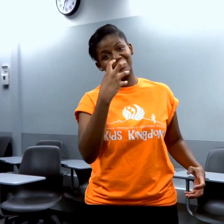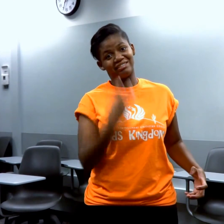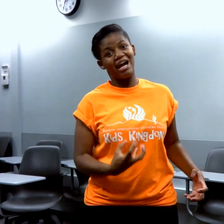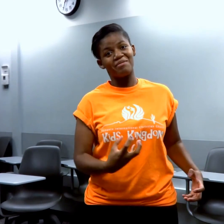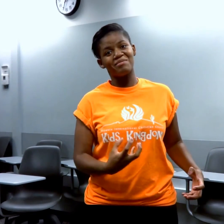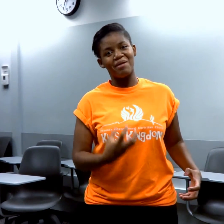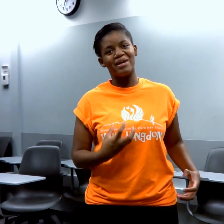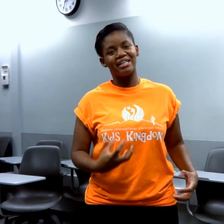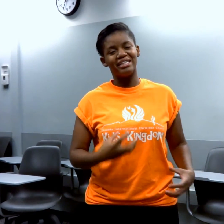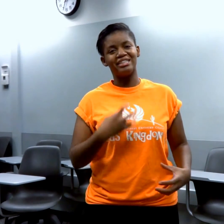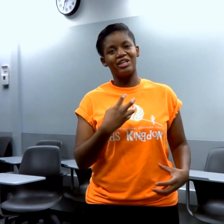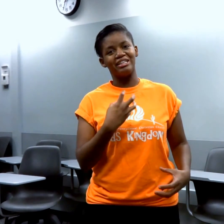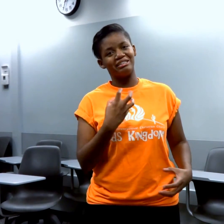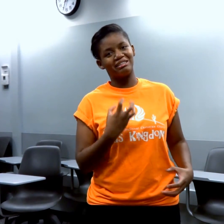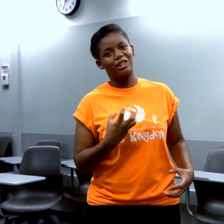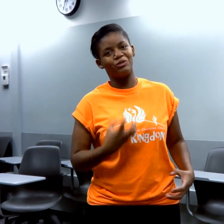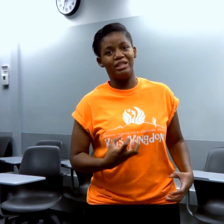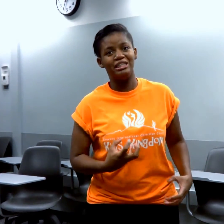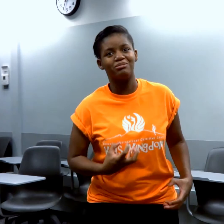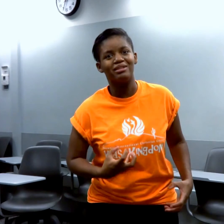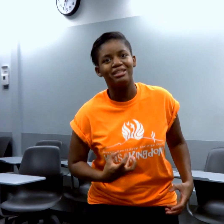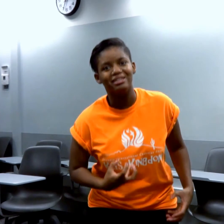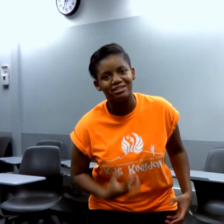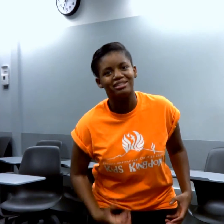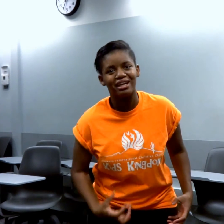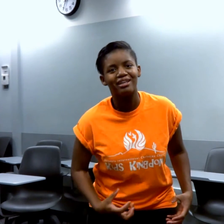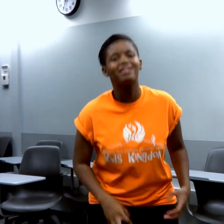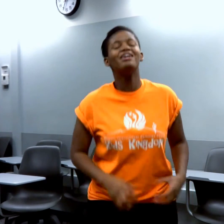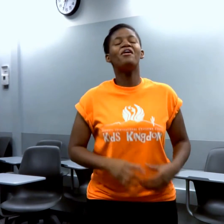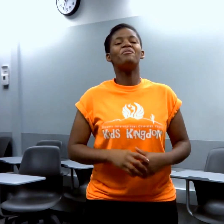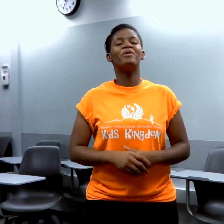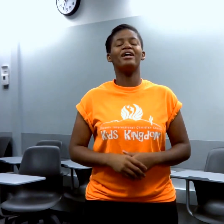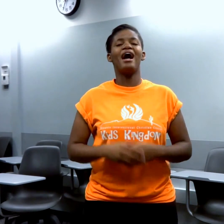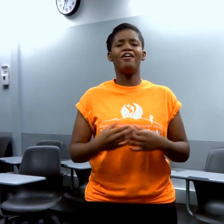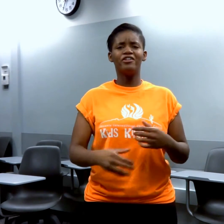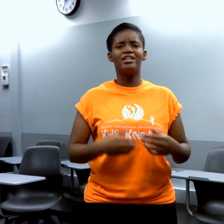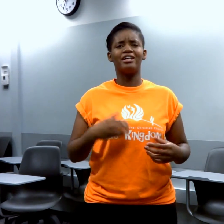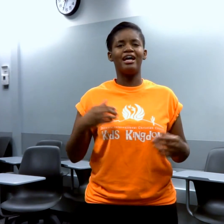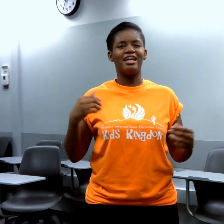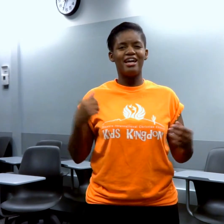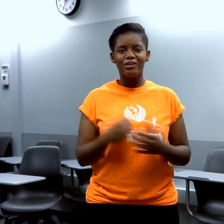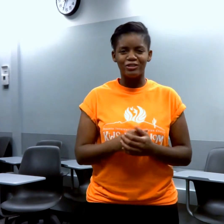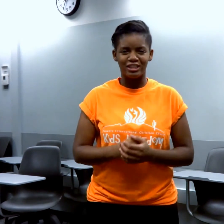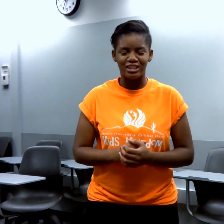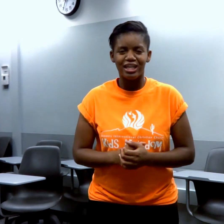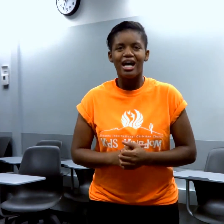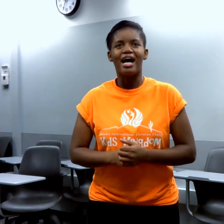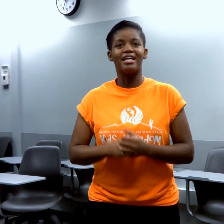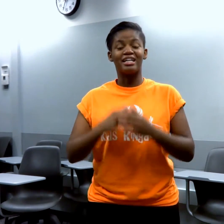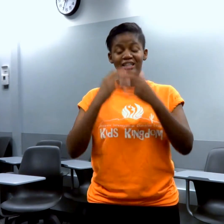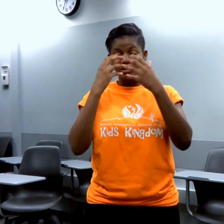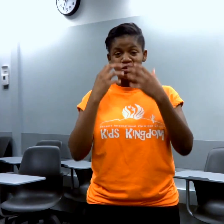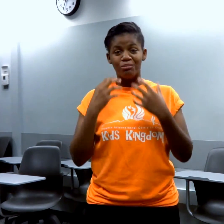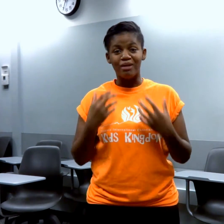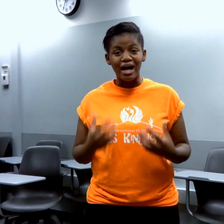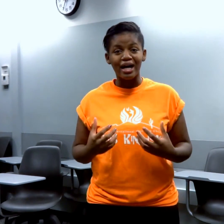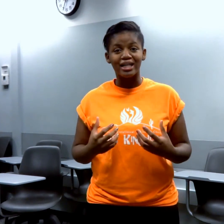grabbing my belly, trying to squeeze me to death. But after that, had energy. I had a clearer mind.